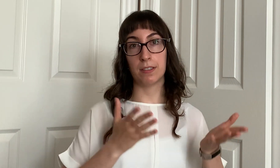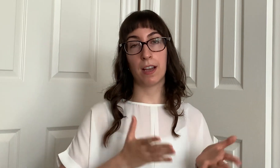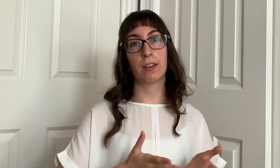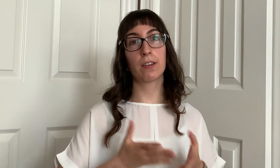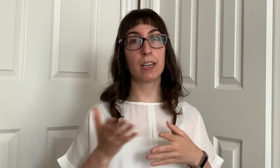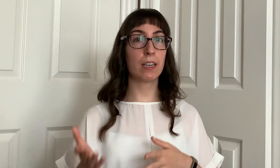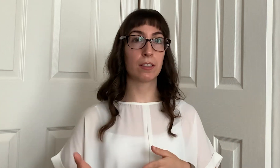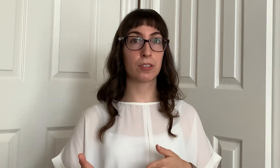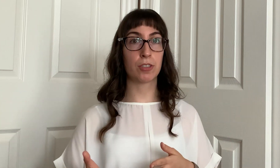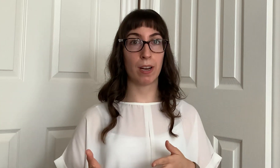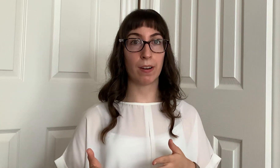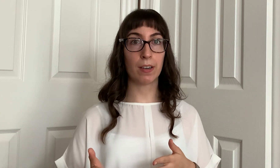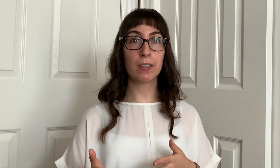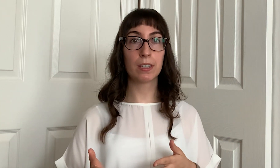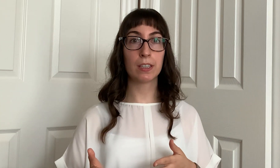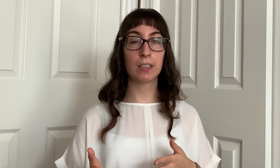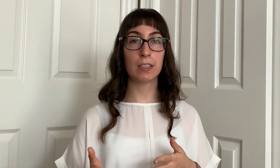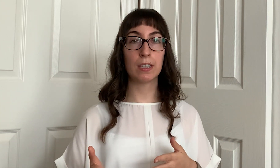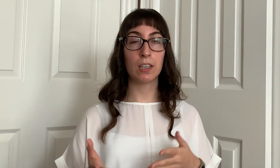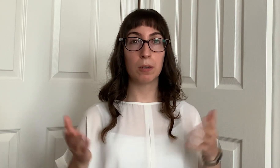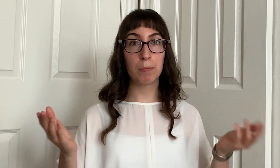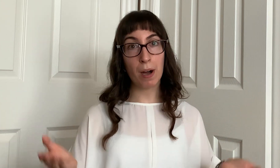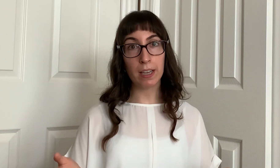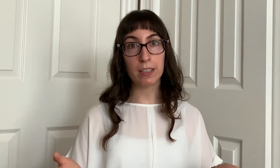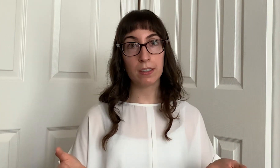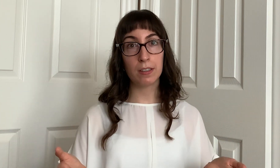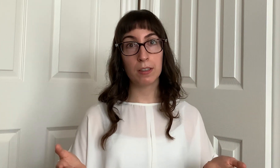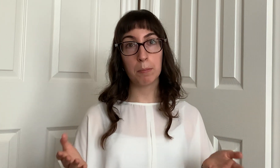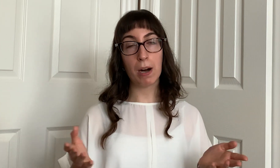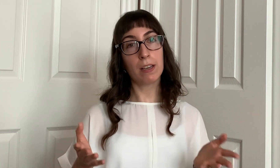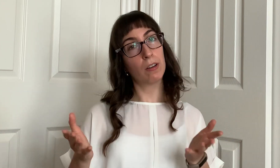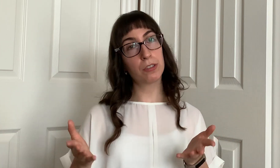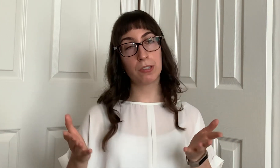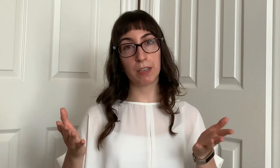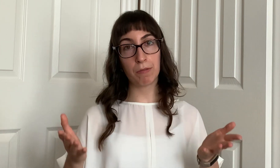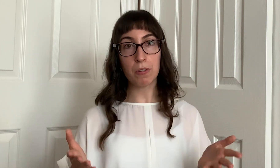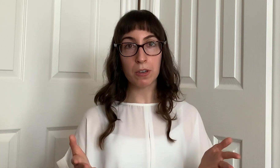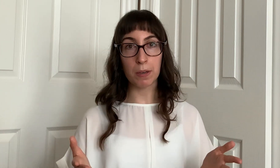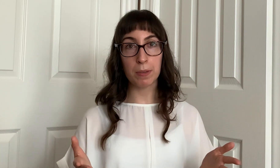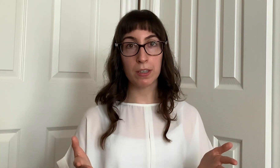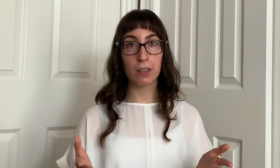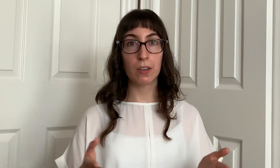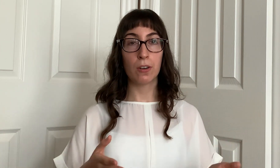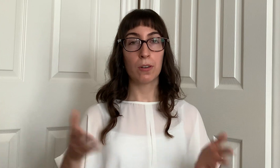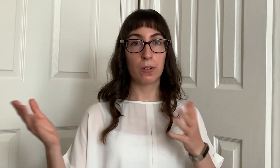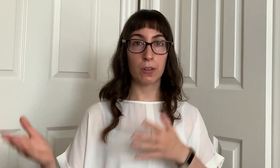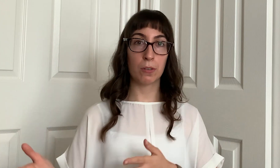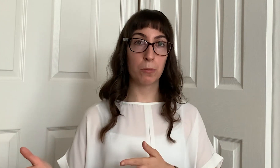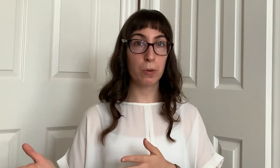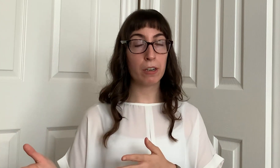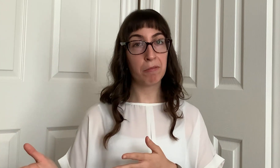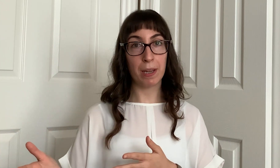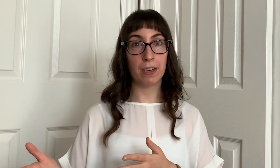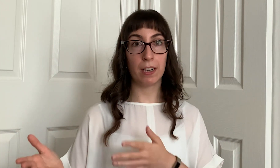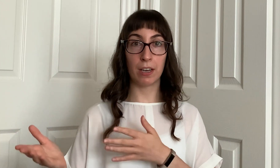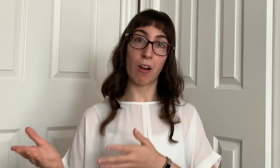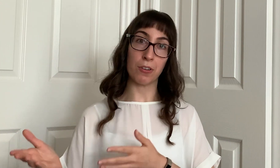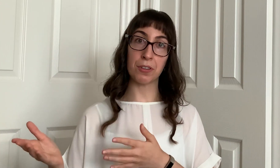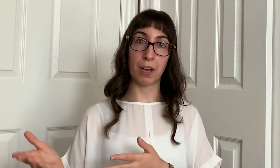designer and illustrator but my alternate form would have been an art